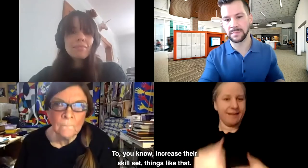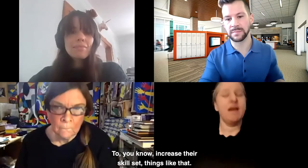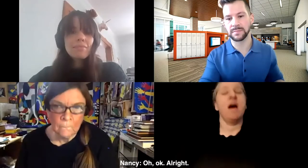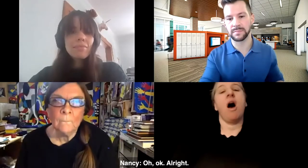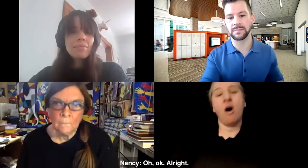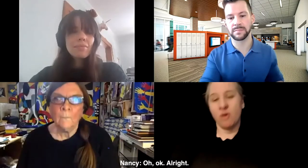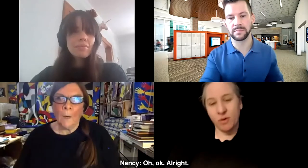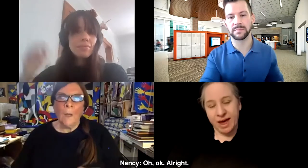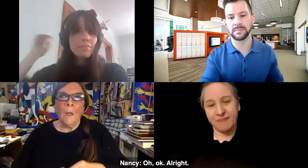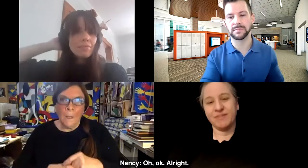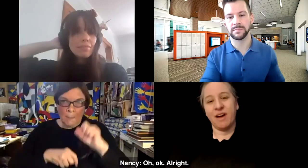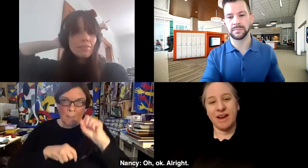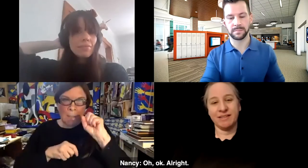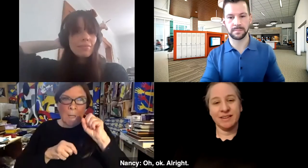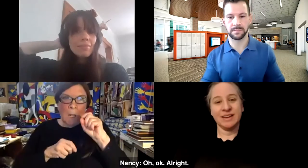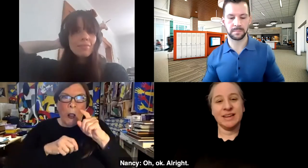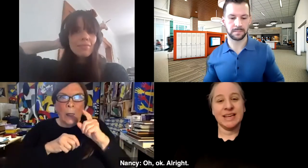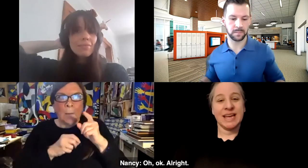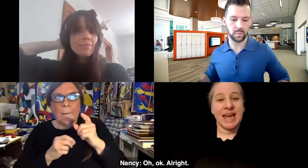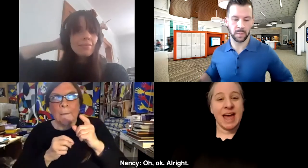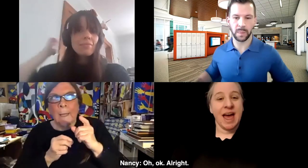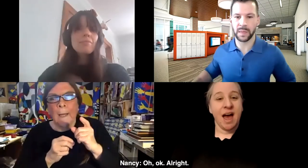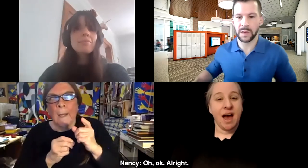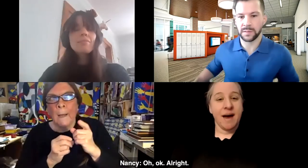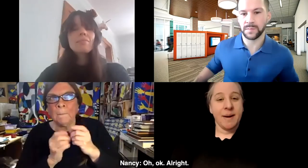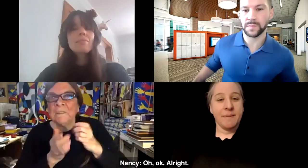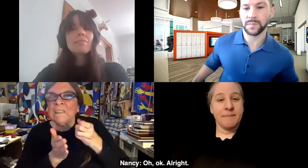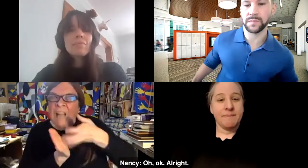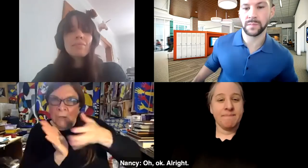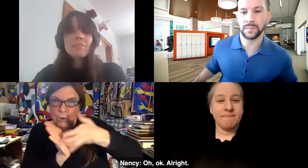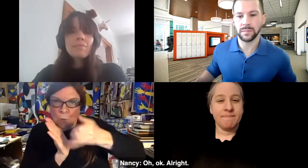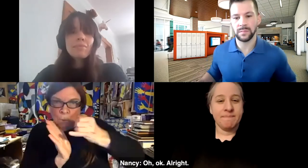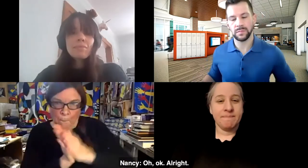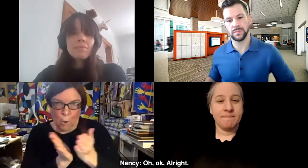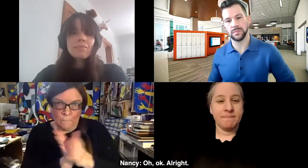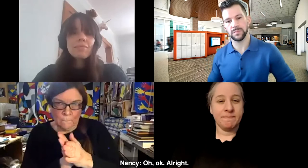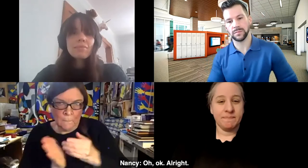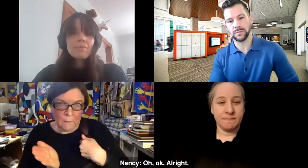signing. Oh, okay. All right. All right.